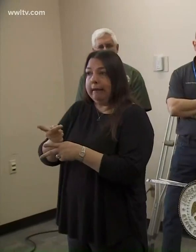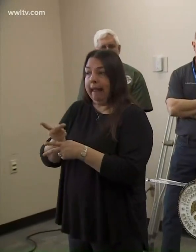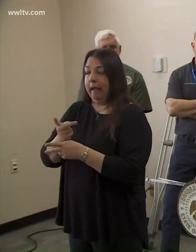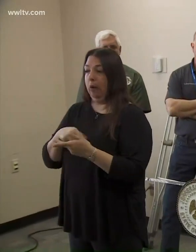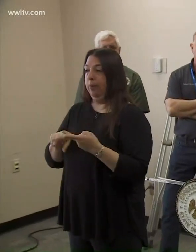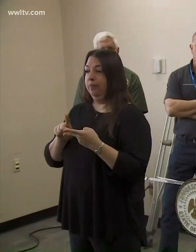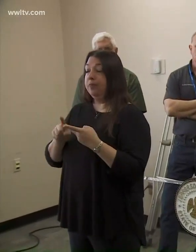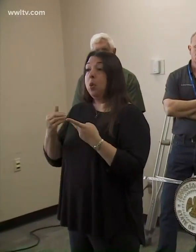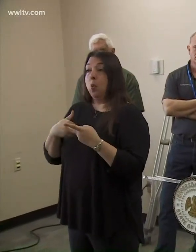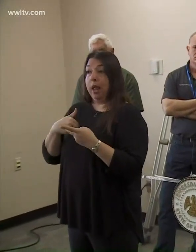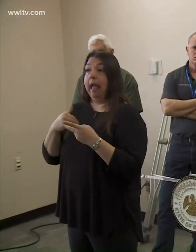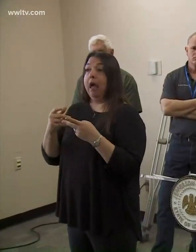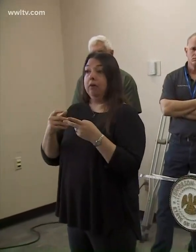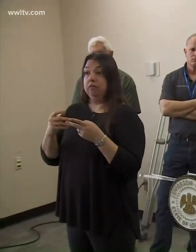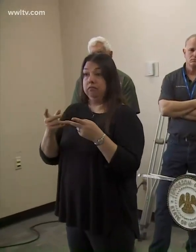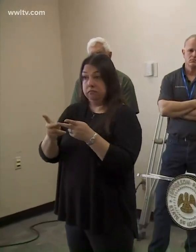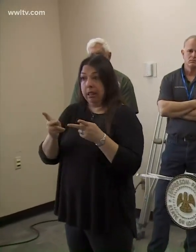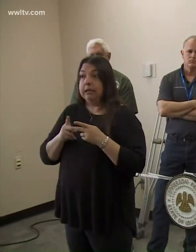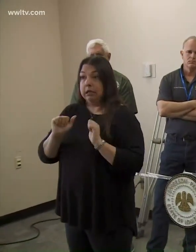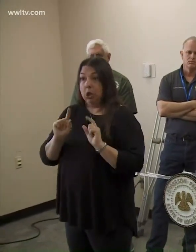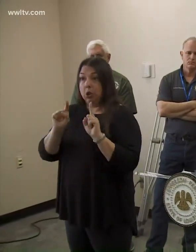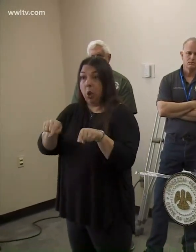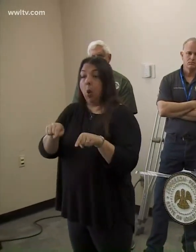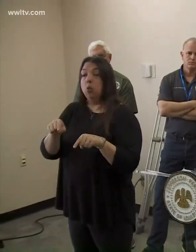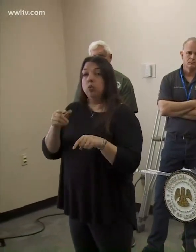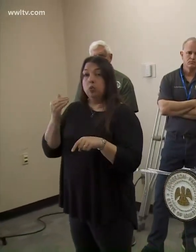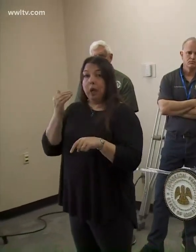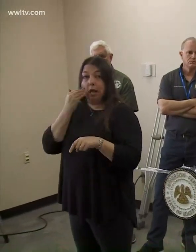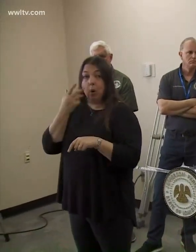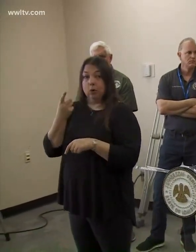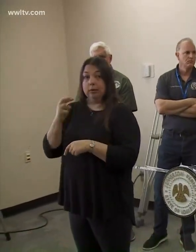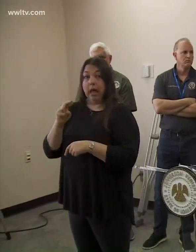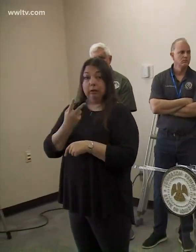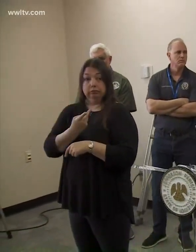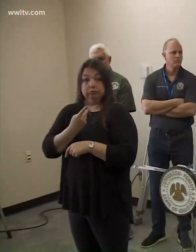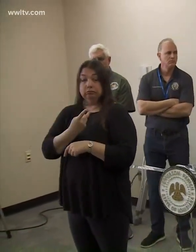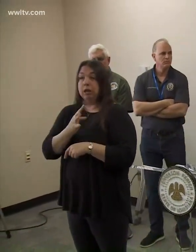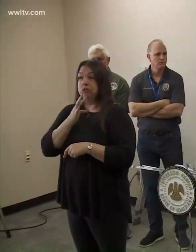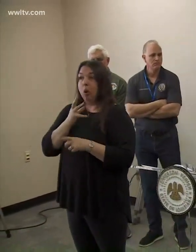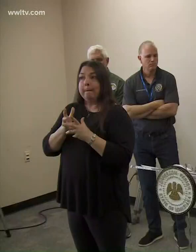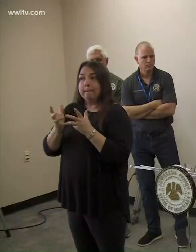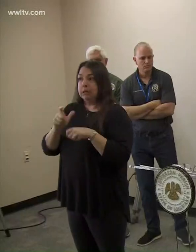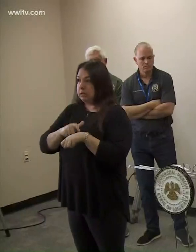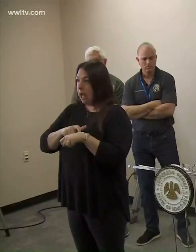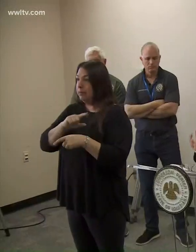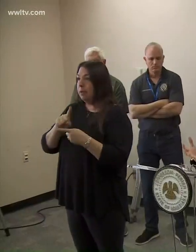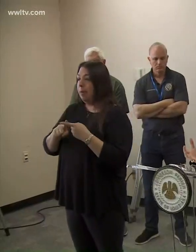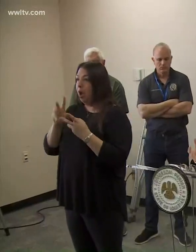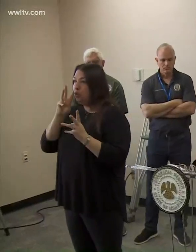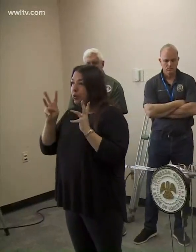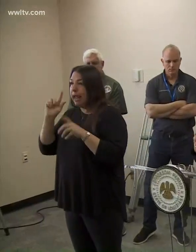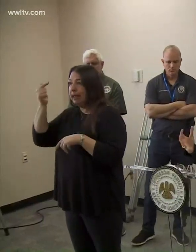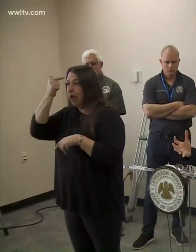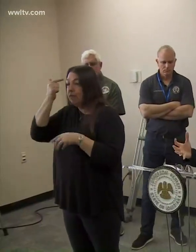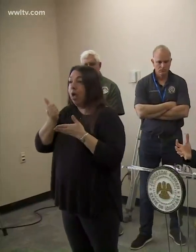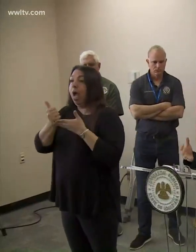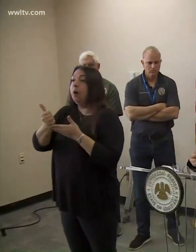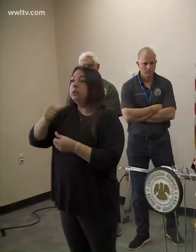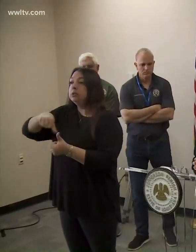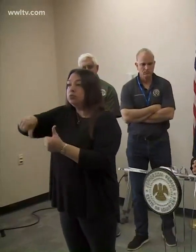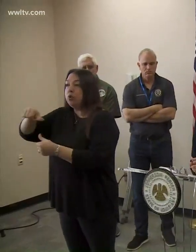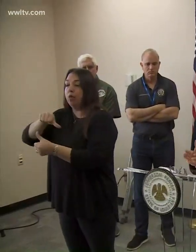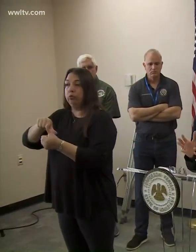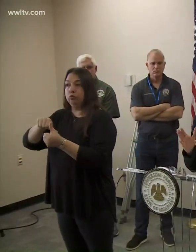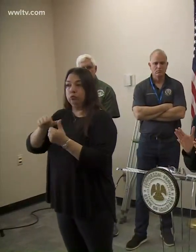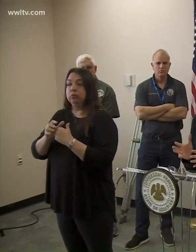Um, we have facilities if they need to use that, if we need to be creative. And I know Dr. Brumley and I have talked many times about creative government and helping one another